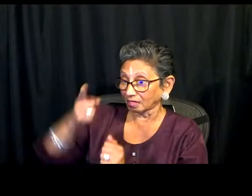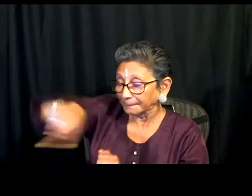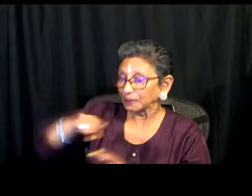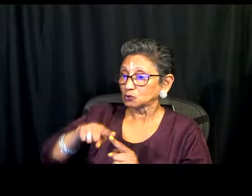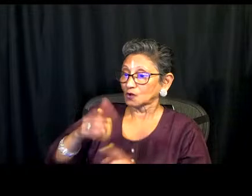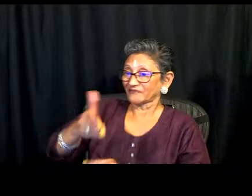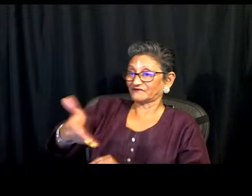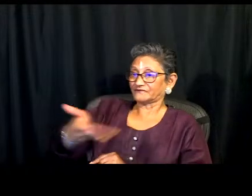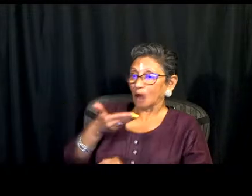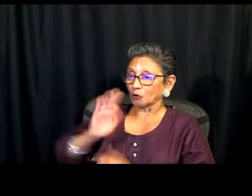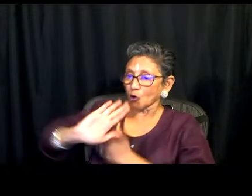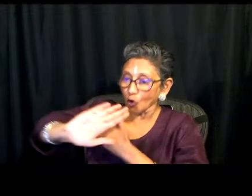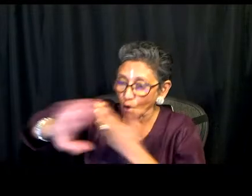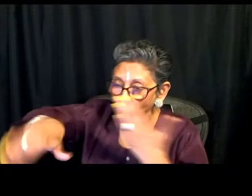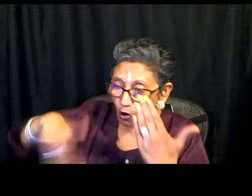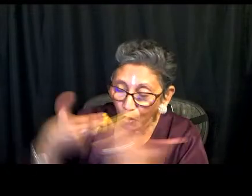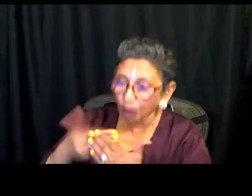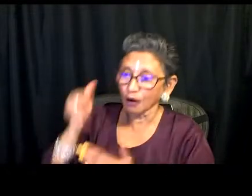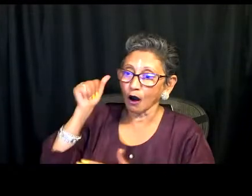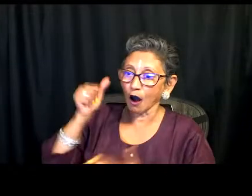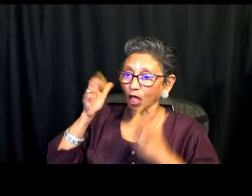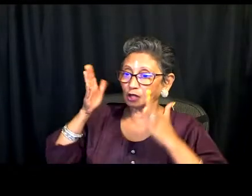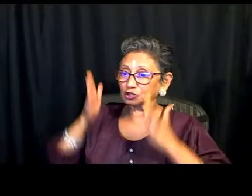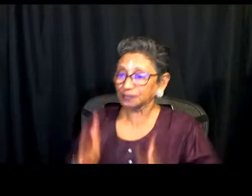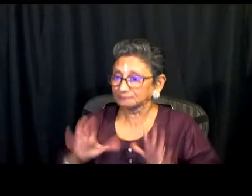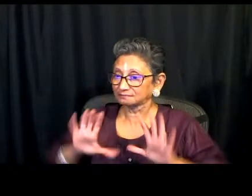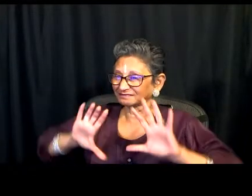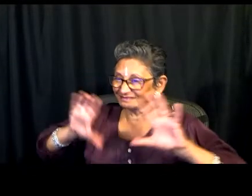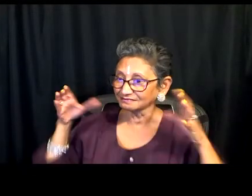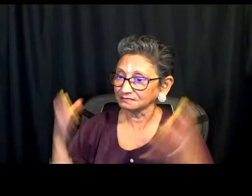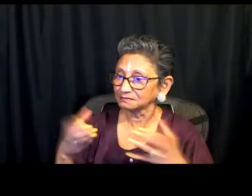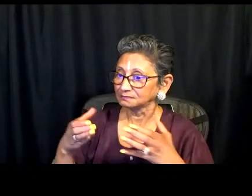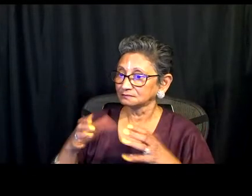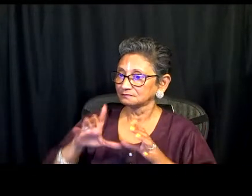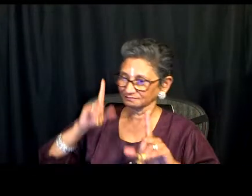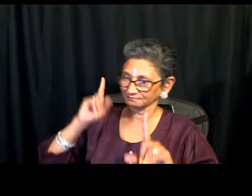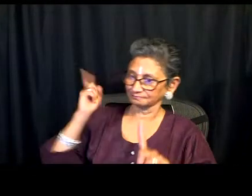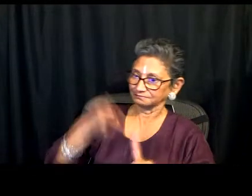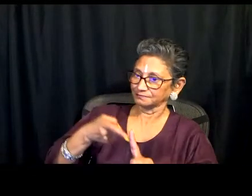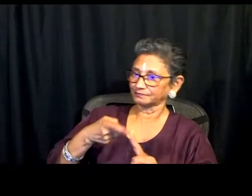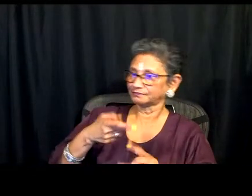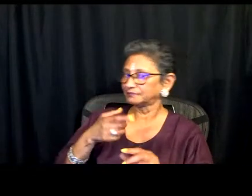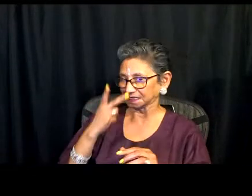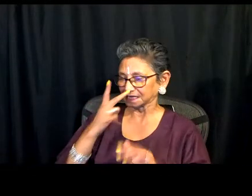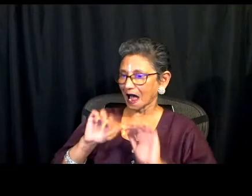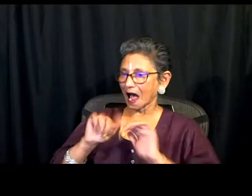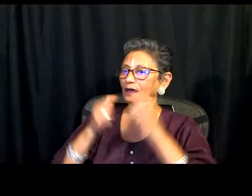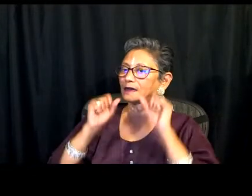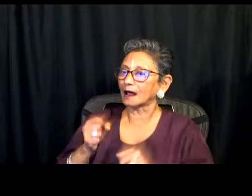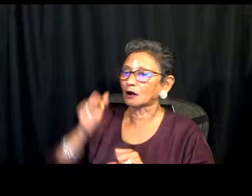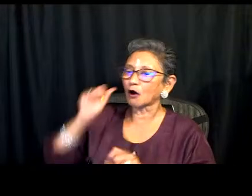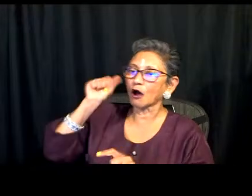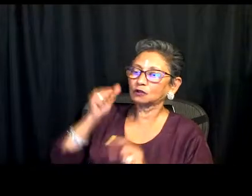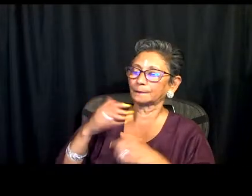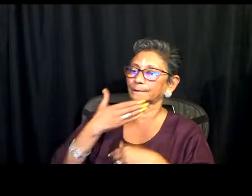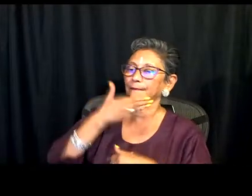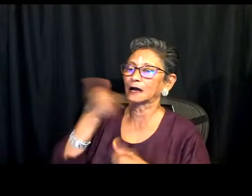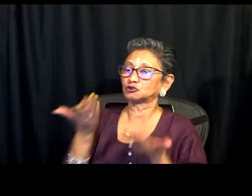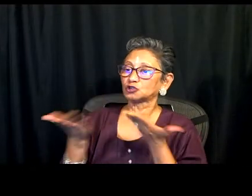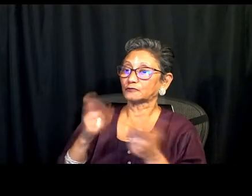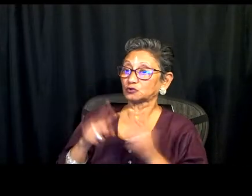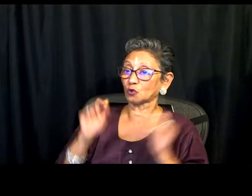you had mentioned asdc we can partner together and invite the community of